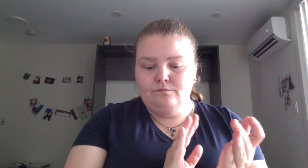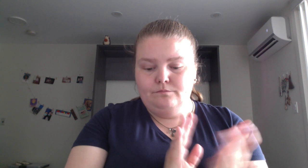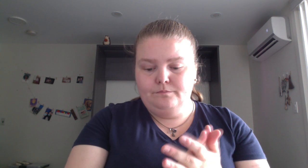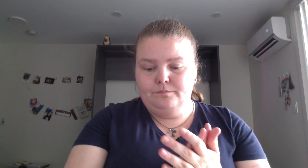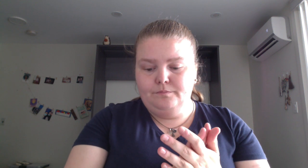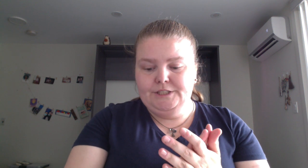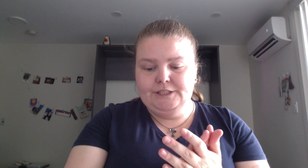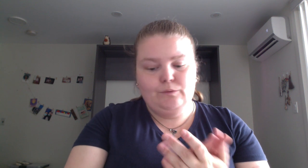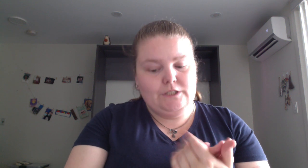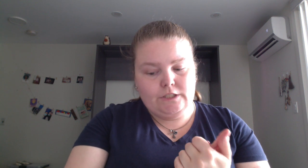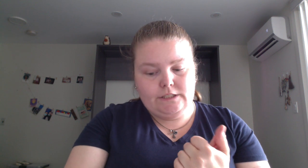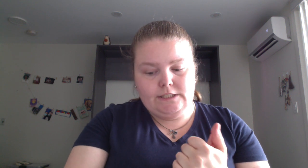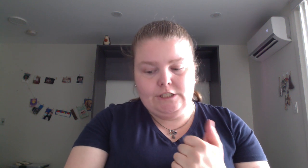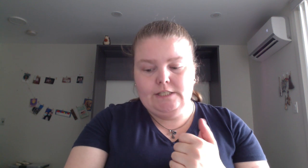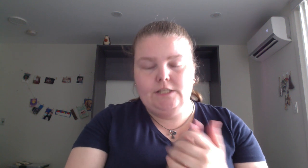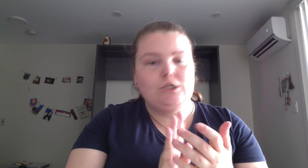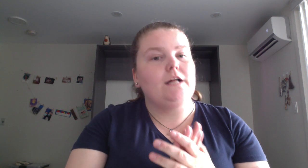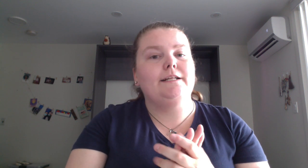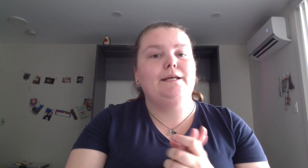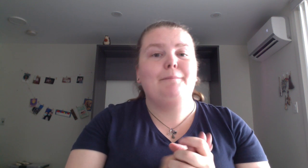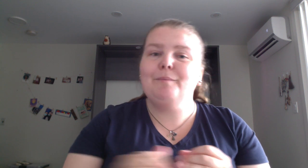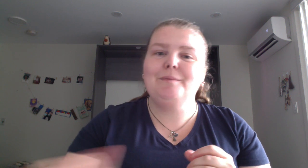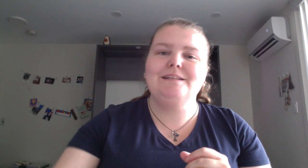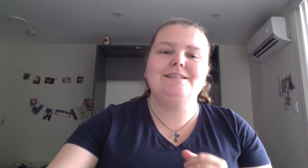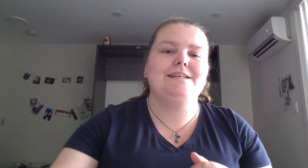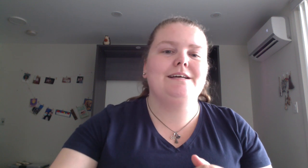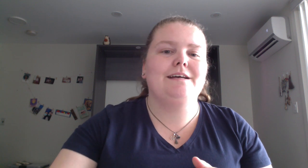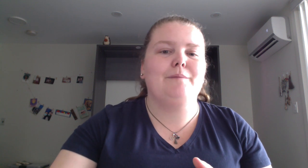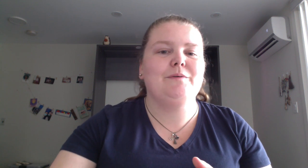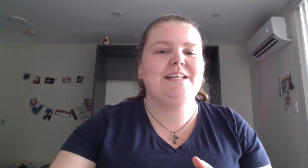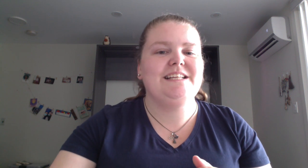PC, Winter Edition, Chocolatey Peppermint. Happy readings.